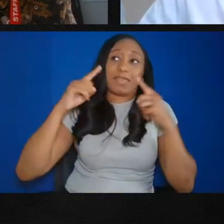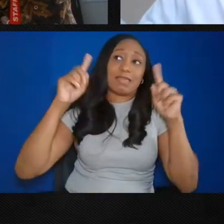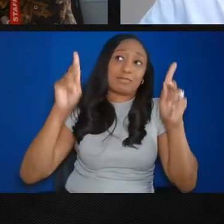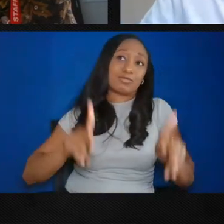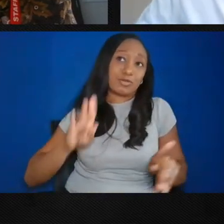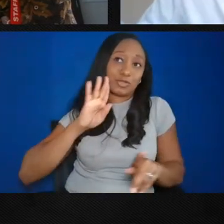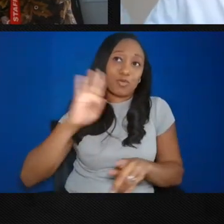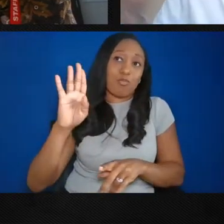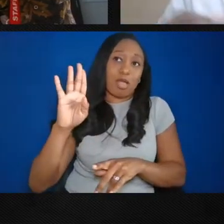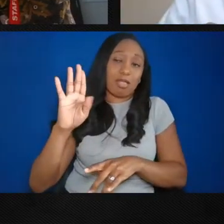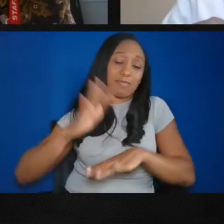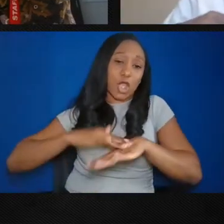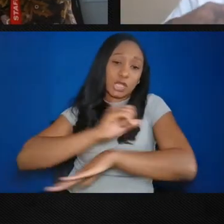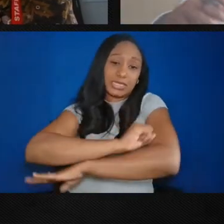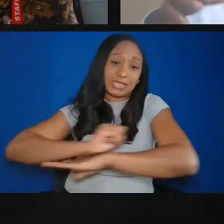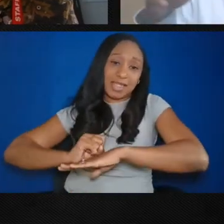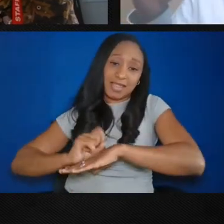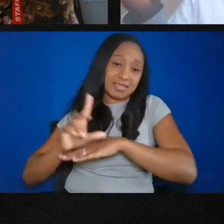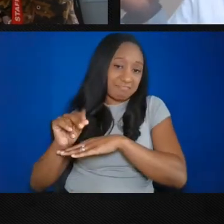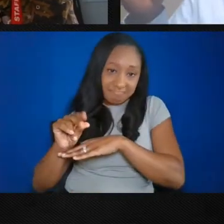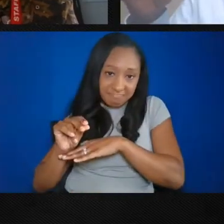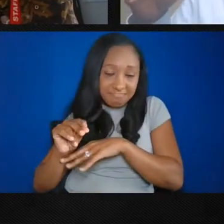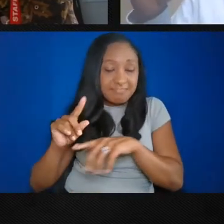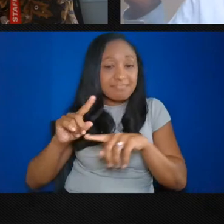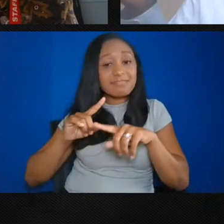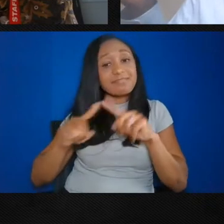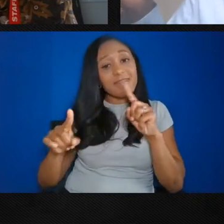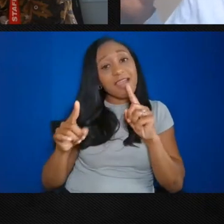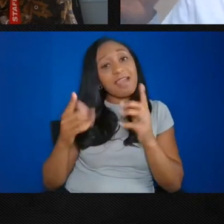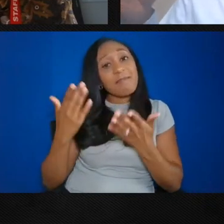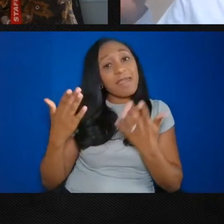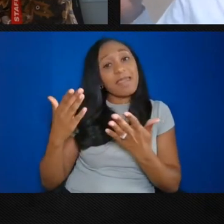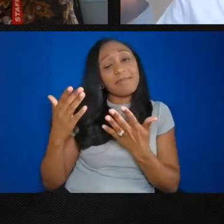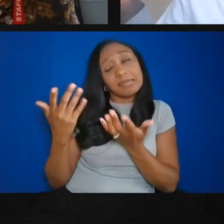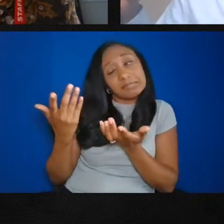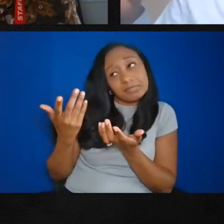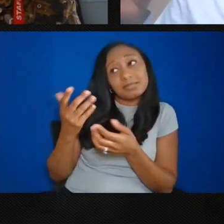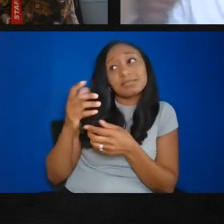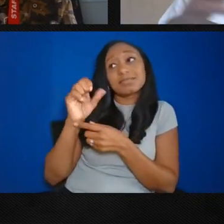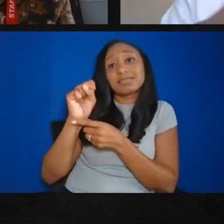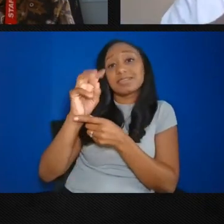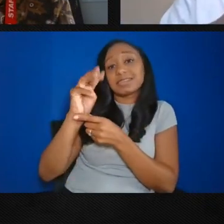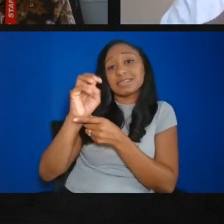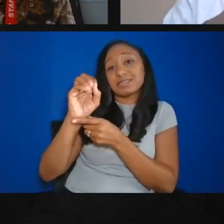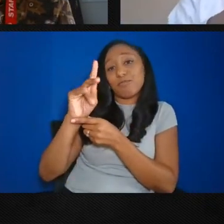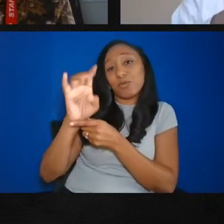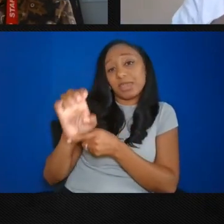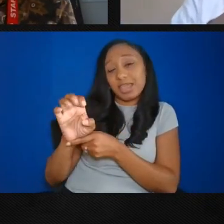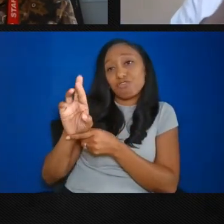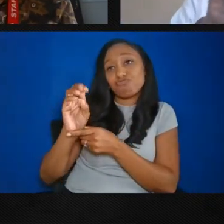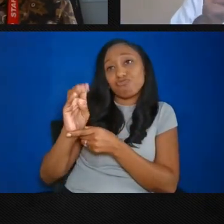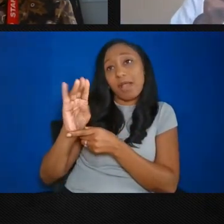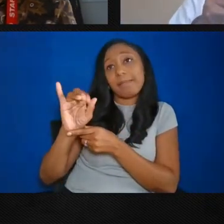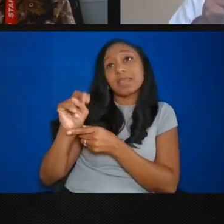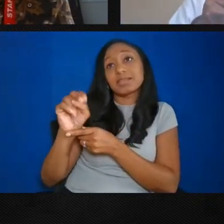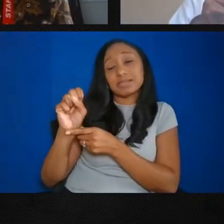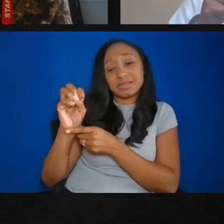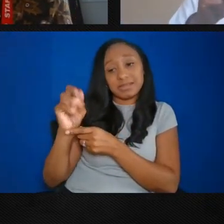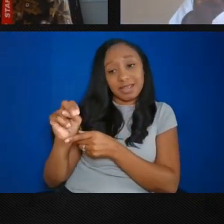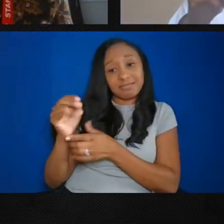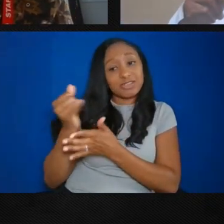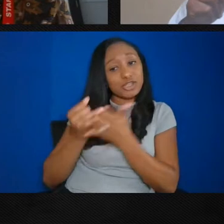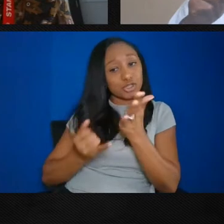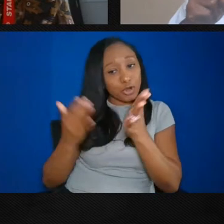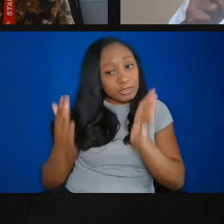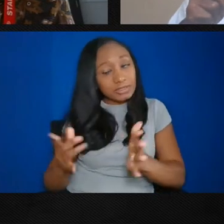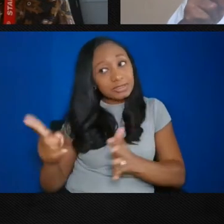Corps Stadium. But Smokey will come down and tell a few stories and cut a ribbon. And so, but also